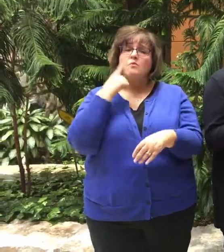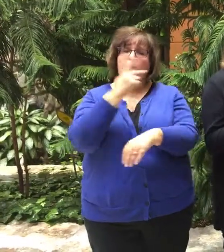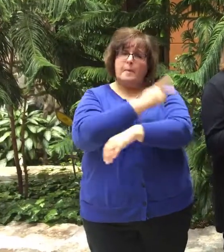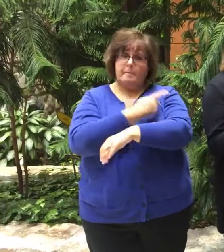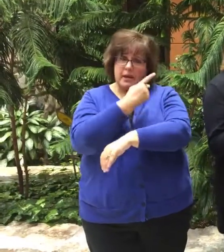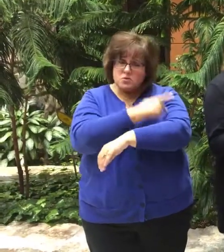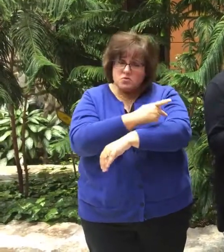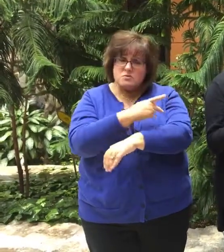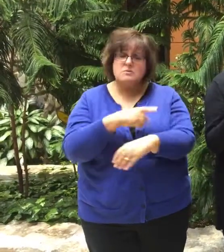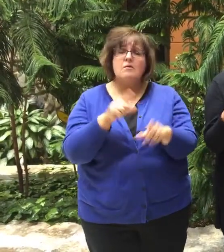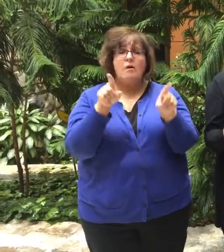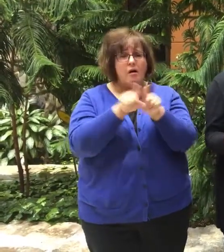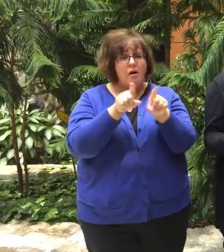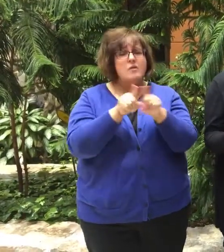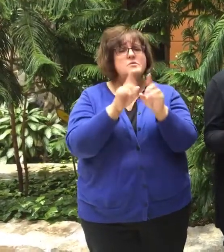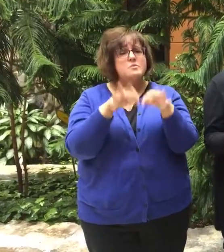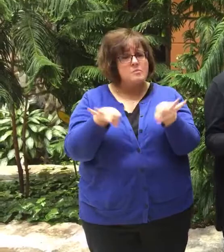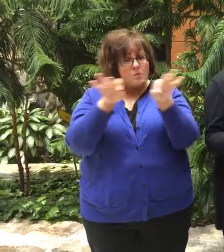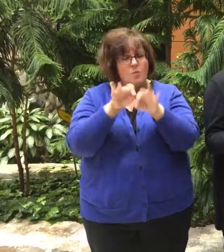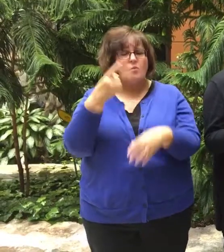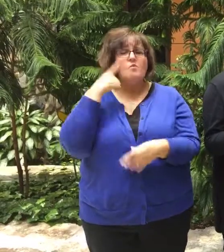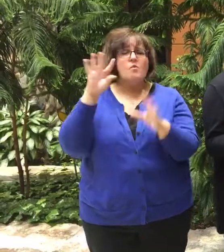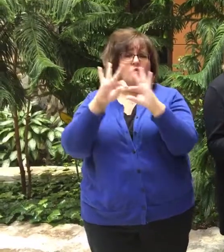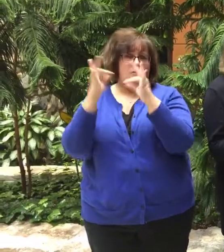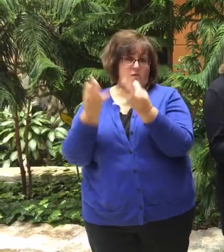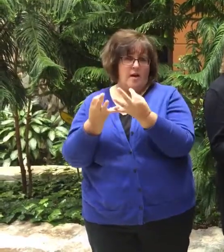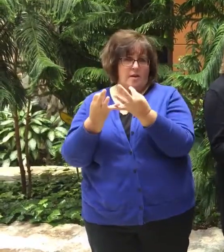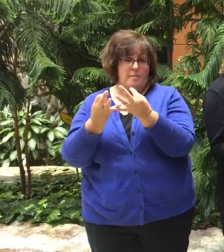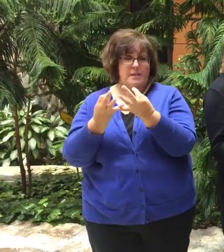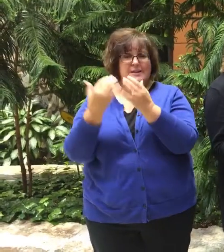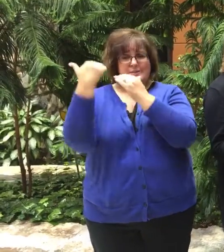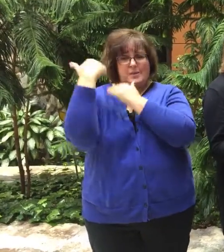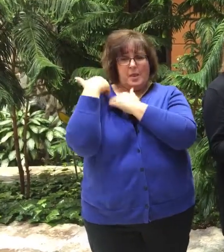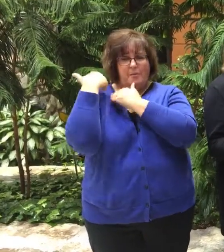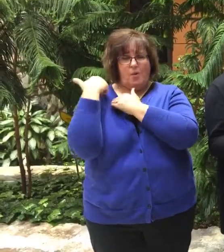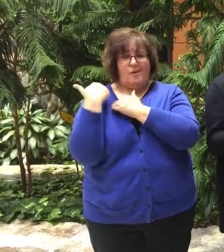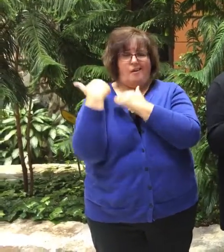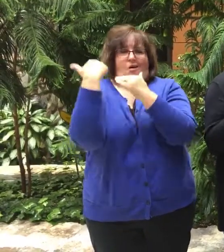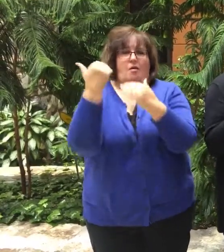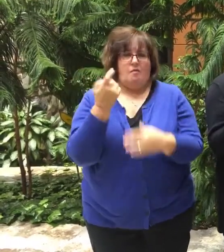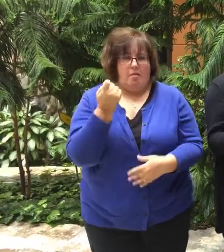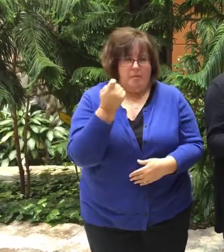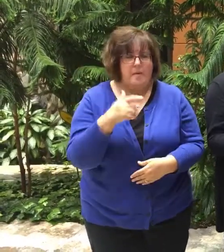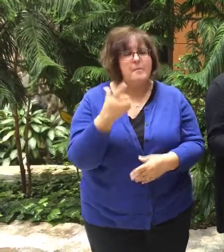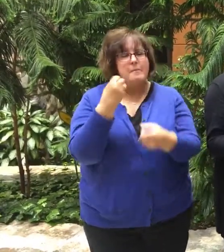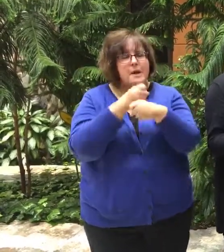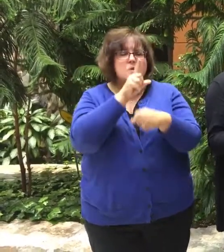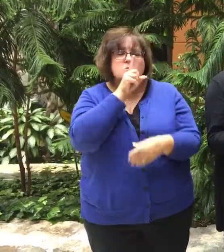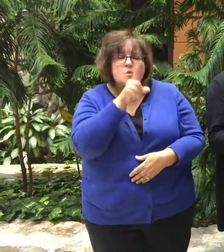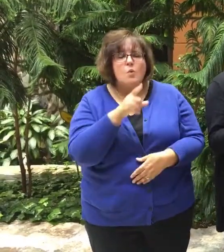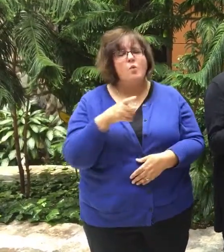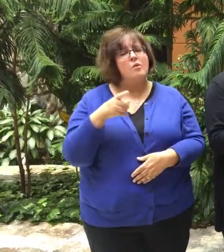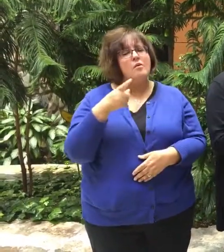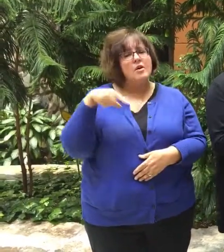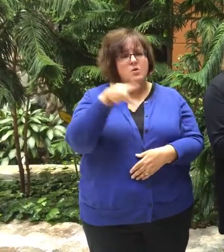patient, right? But also to the family to relieve some of that burden, right? Because you want to make sure that you are making those decisions